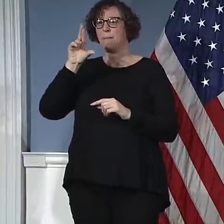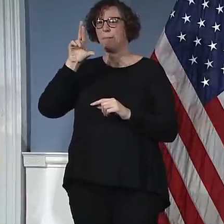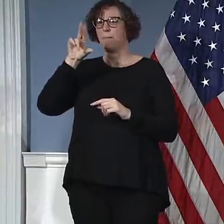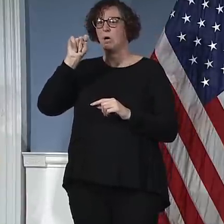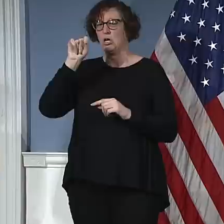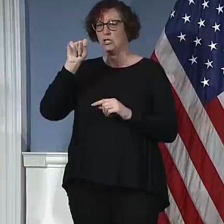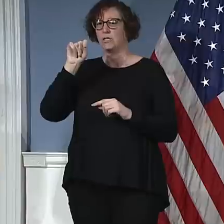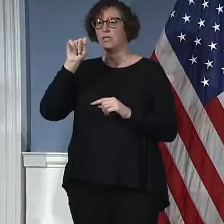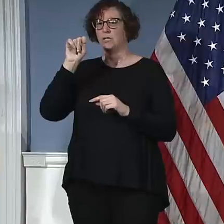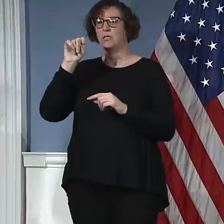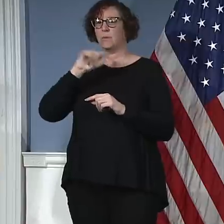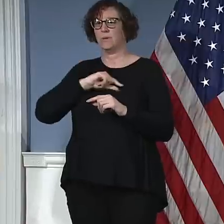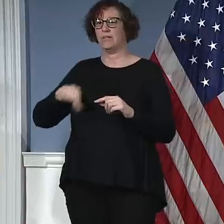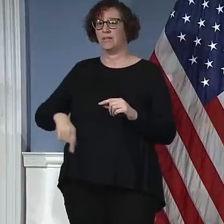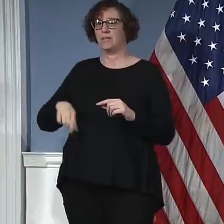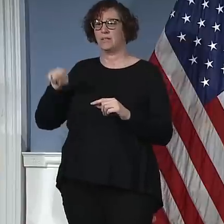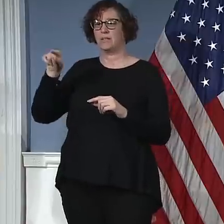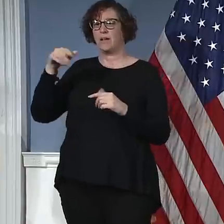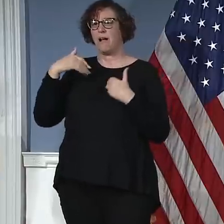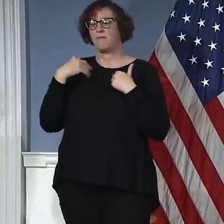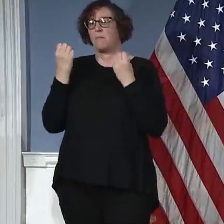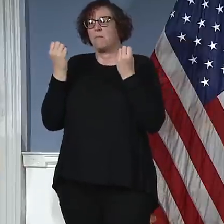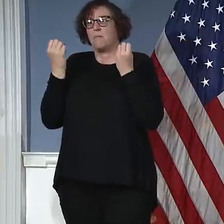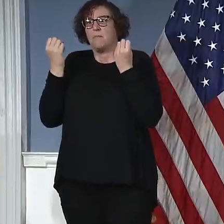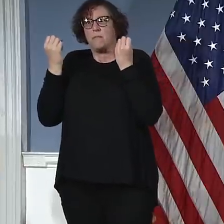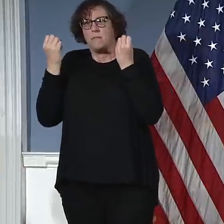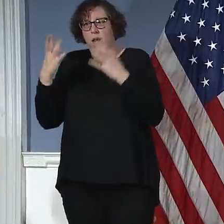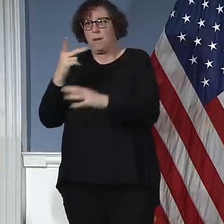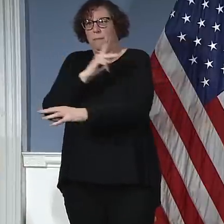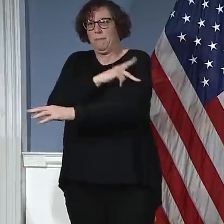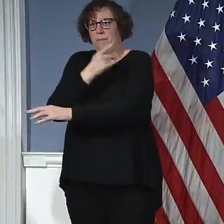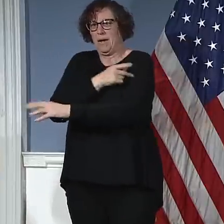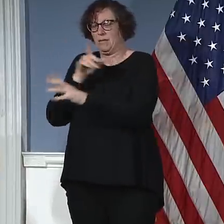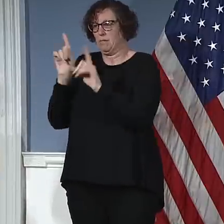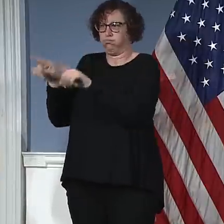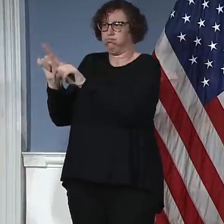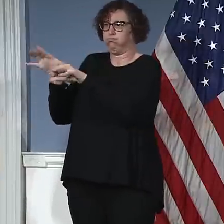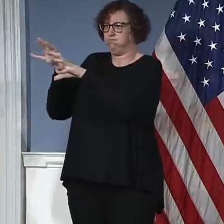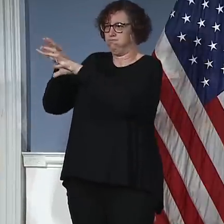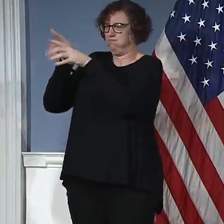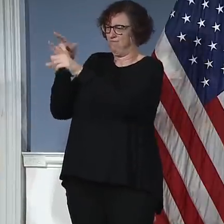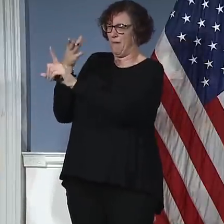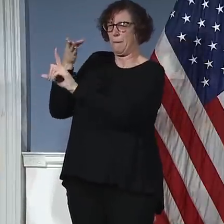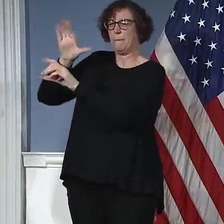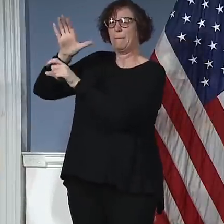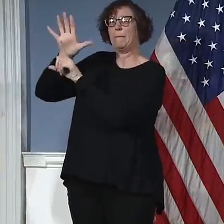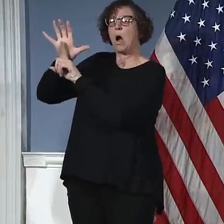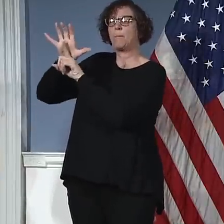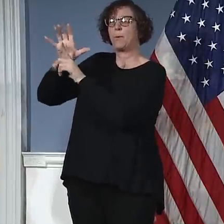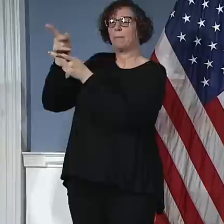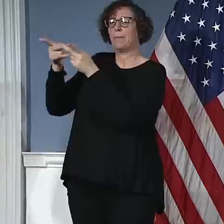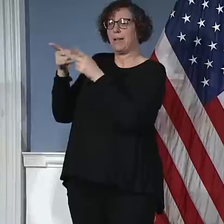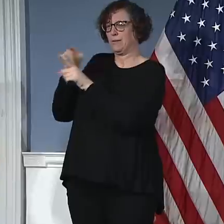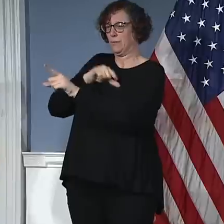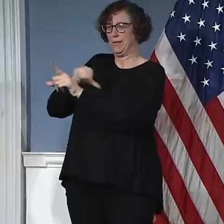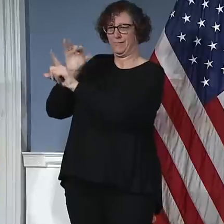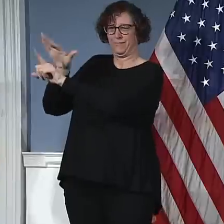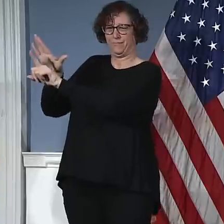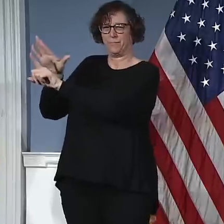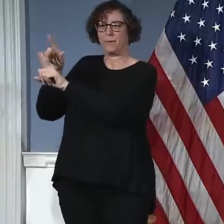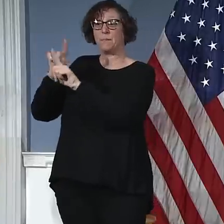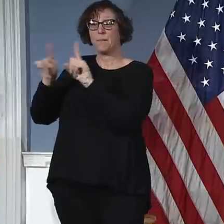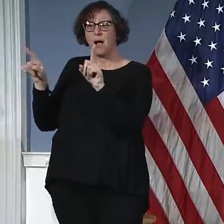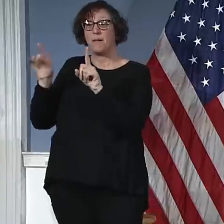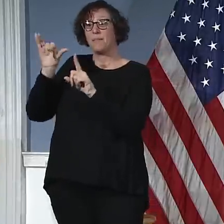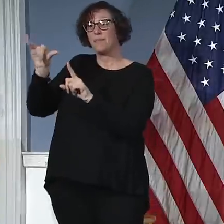I think we need to be careful. I agree with you if you had a perfect world where you could say, hey, you know, everybody, let's, you know, move over here, move